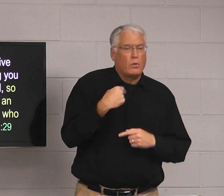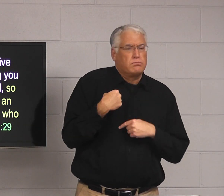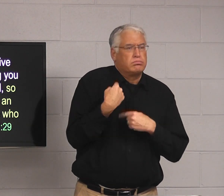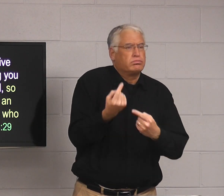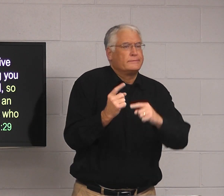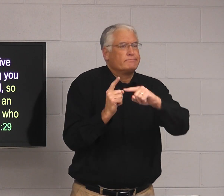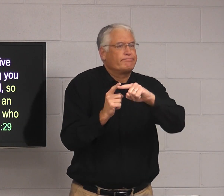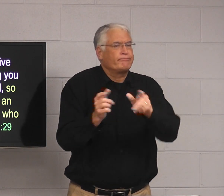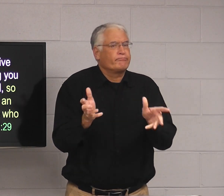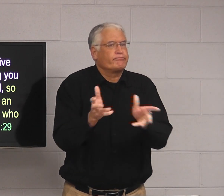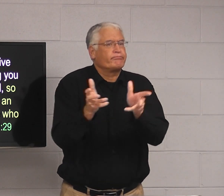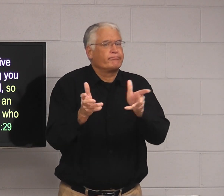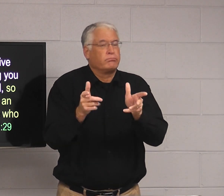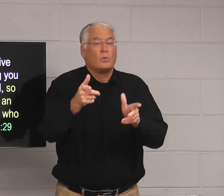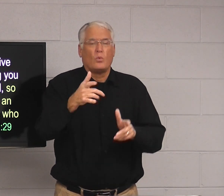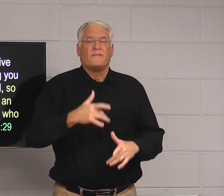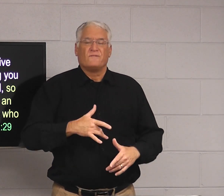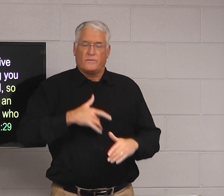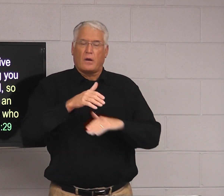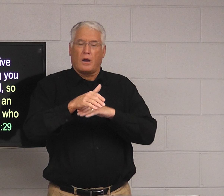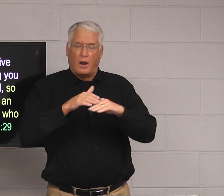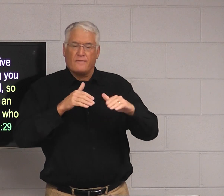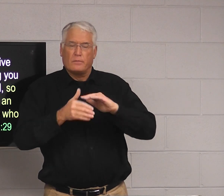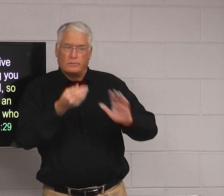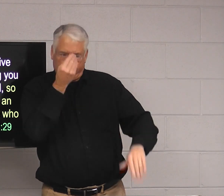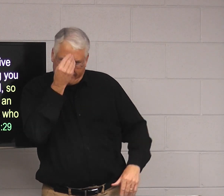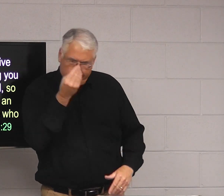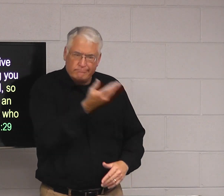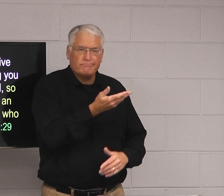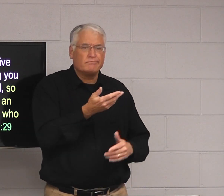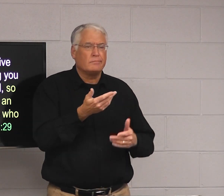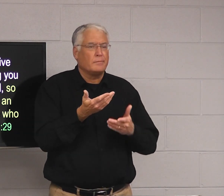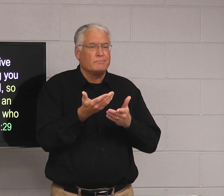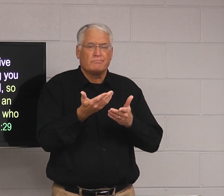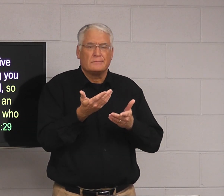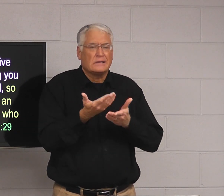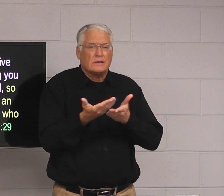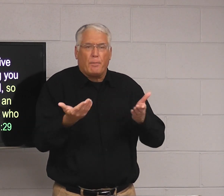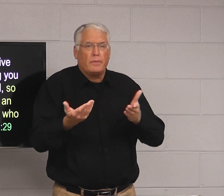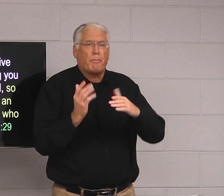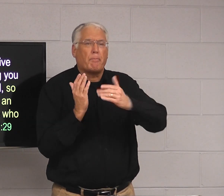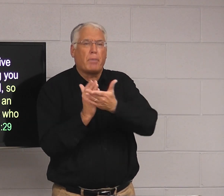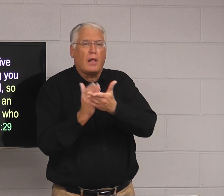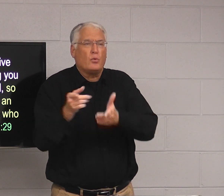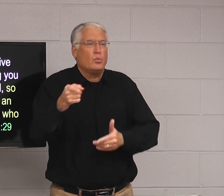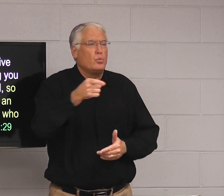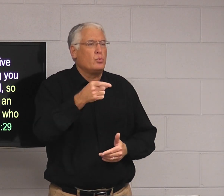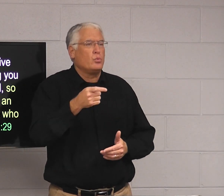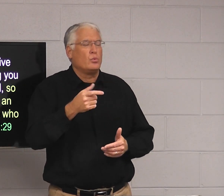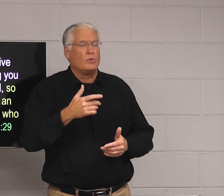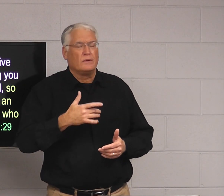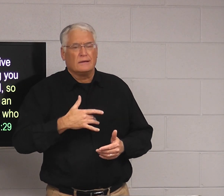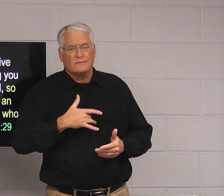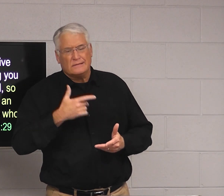You want to feel comfortable. You always feel comfortable with someone who is always positive. And when they let you know something, you know,